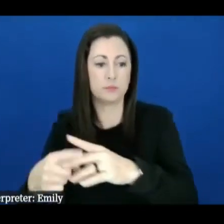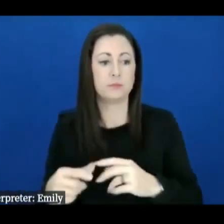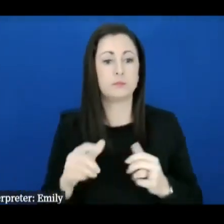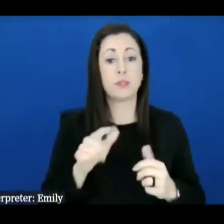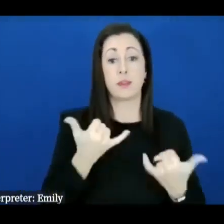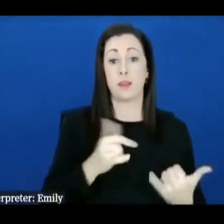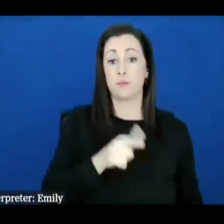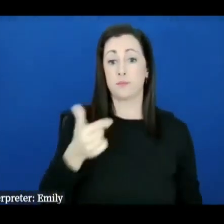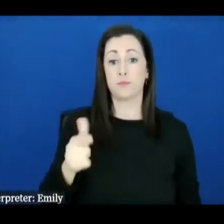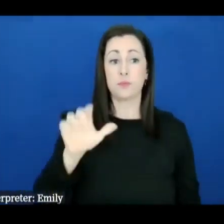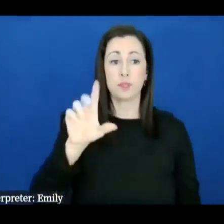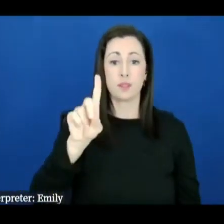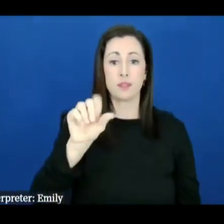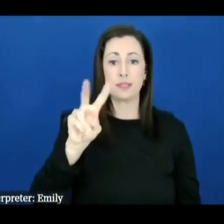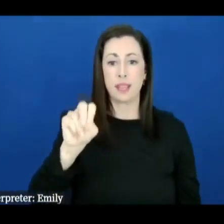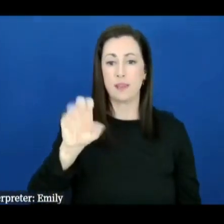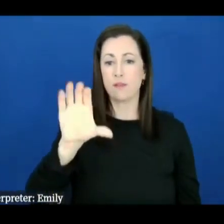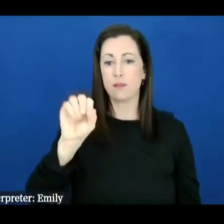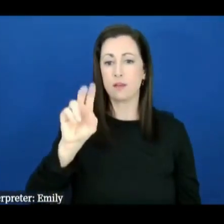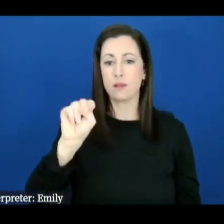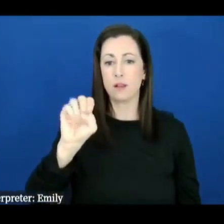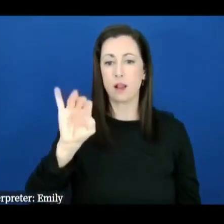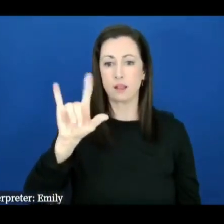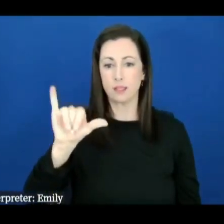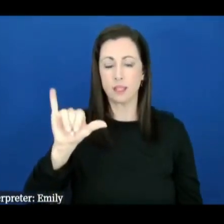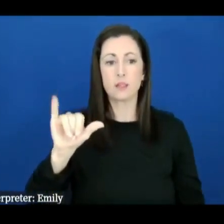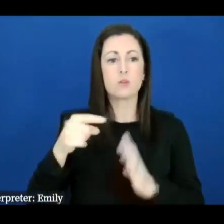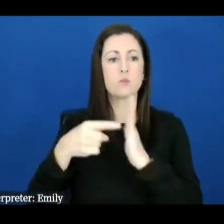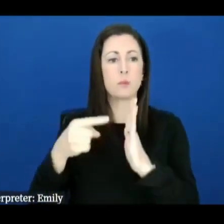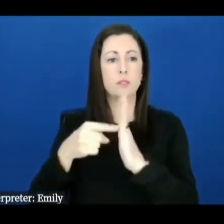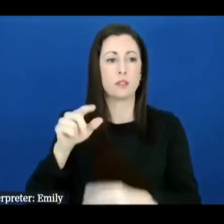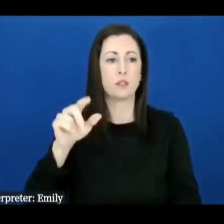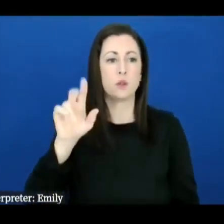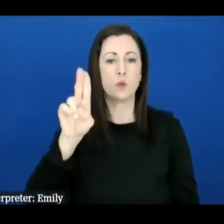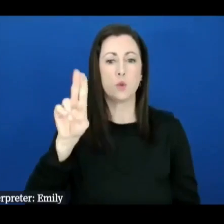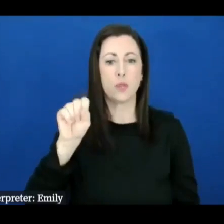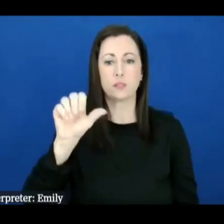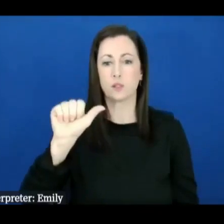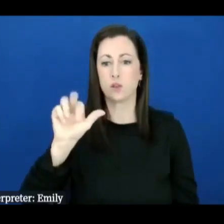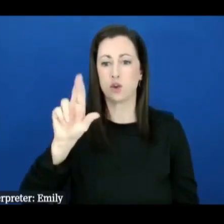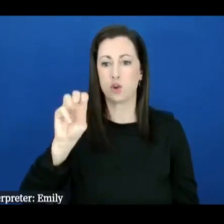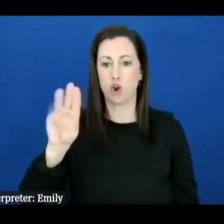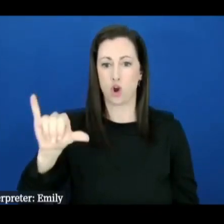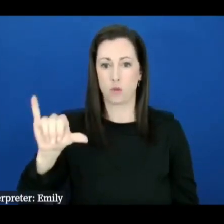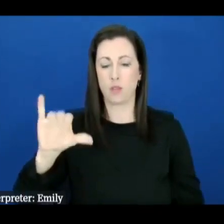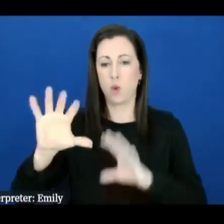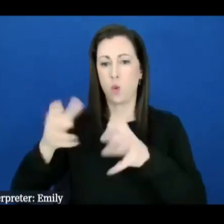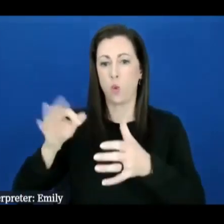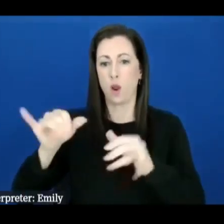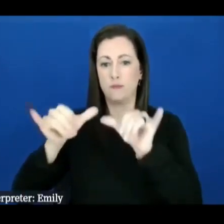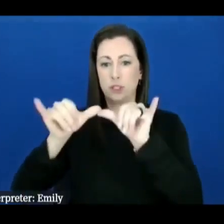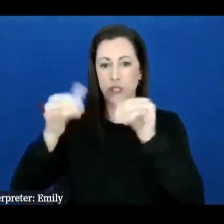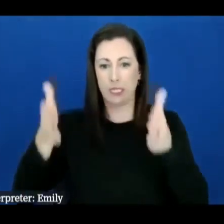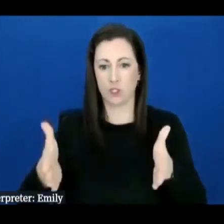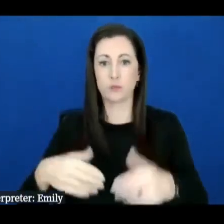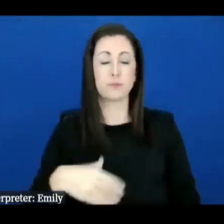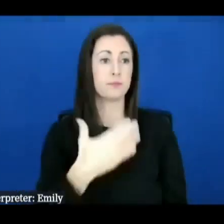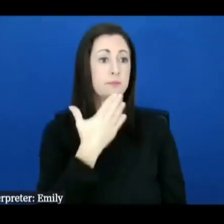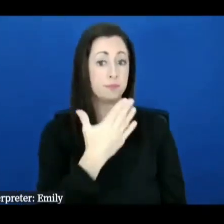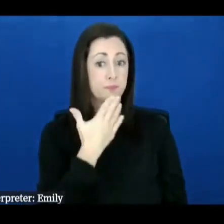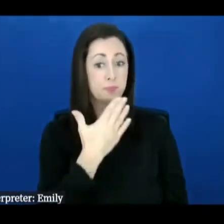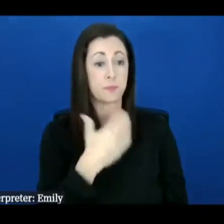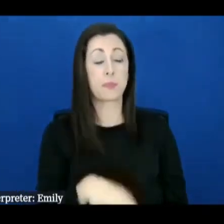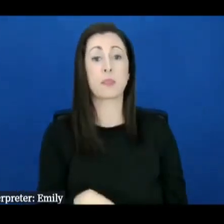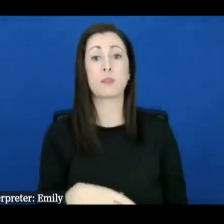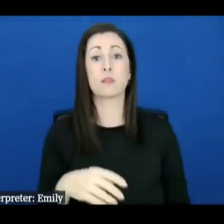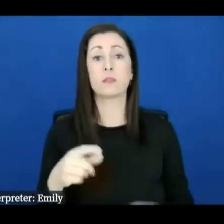Army Corps of Engineers thank you ma'am I first I